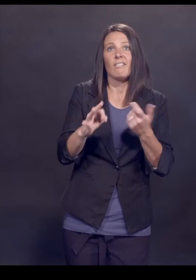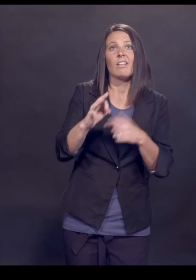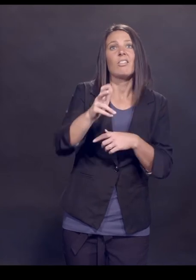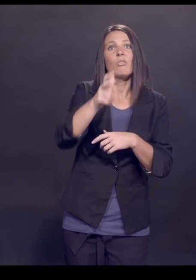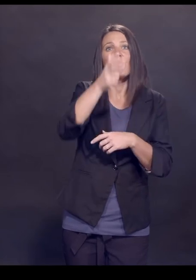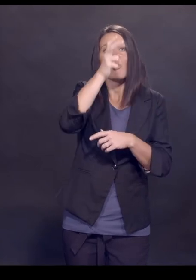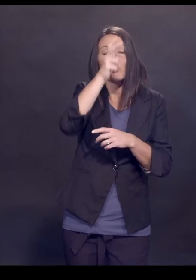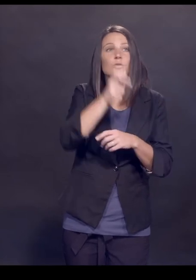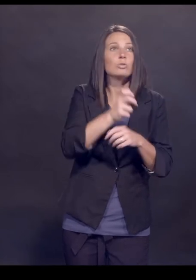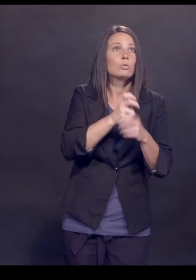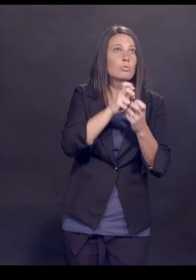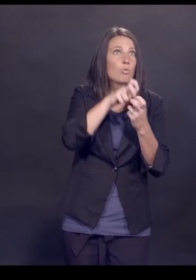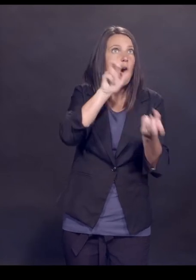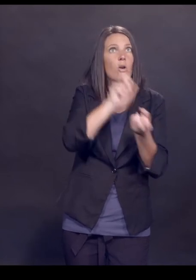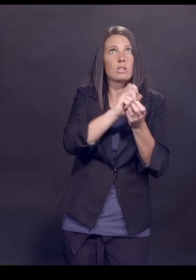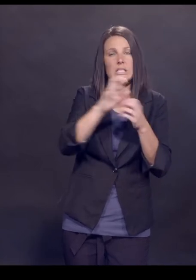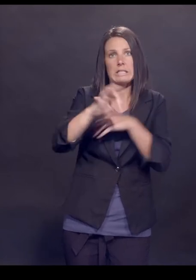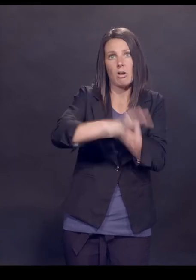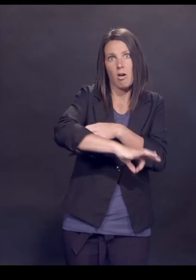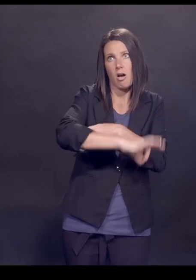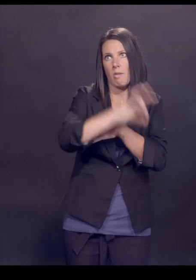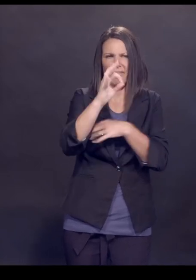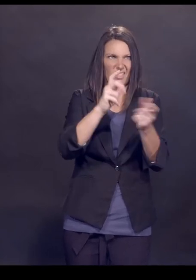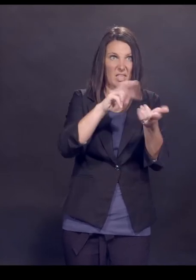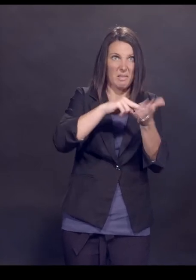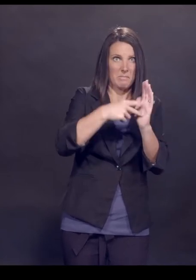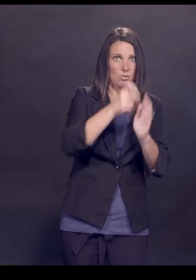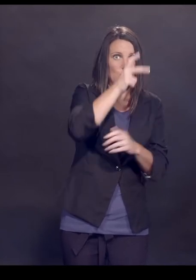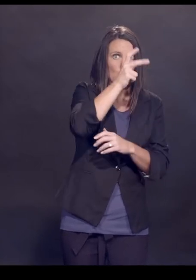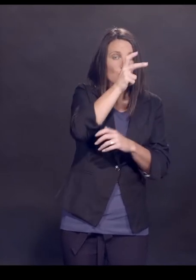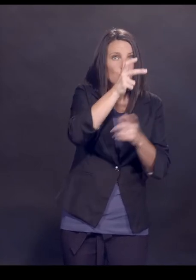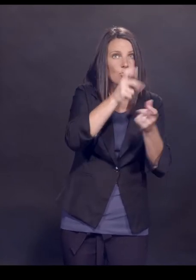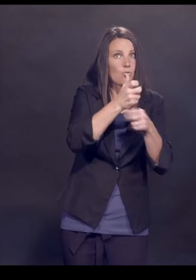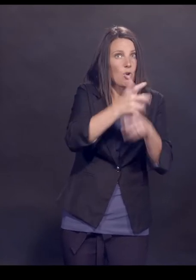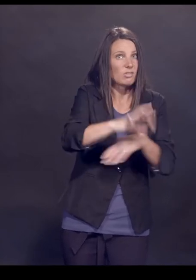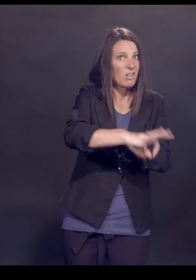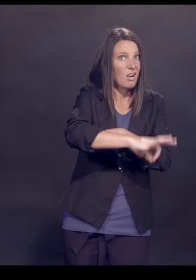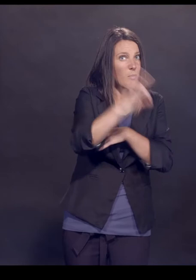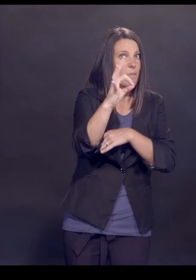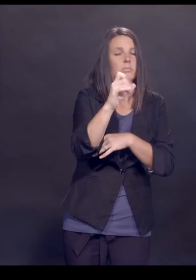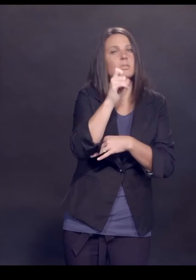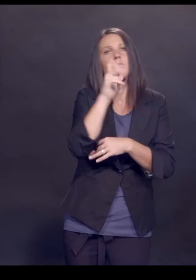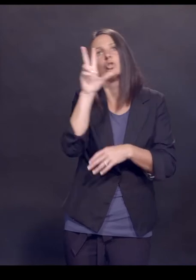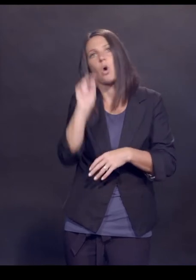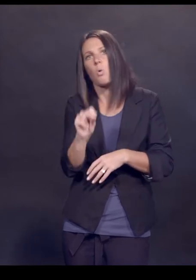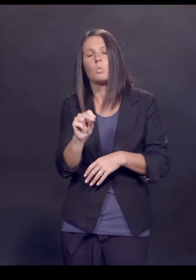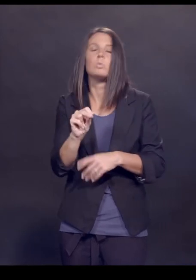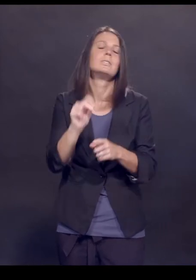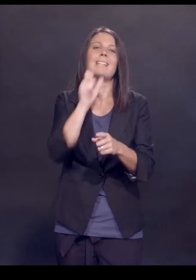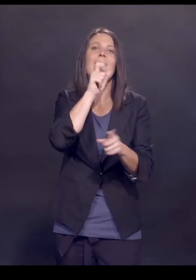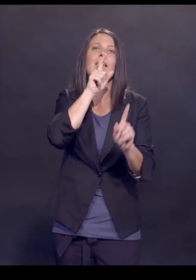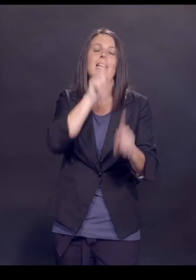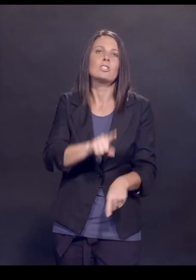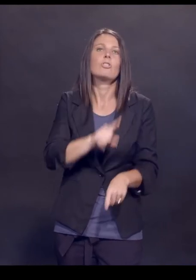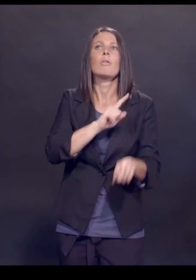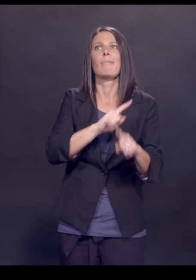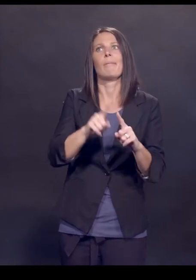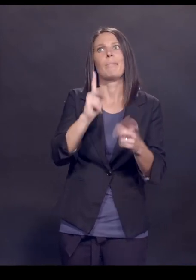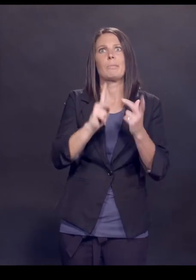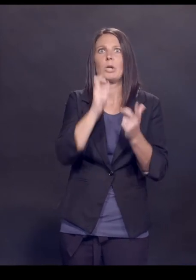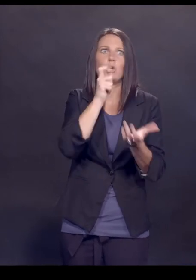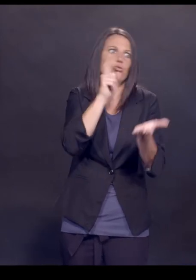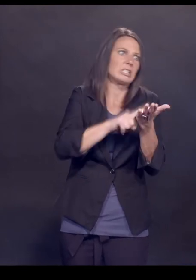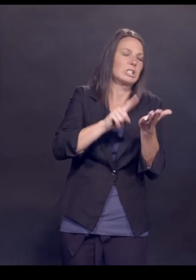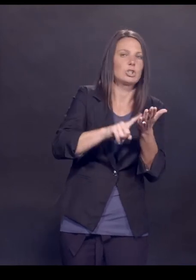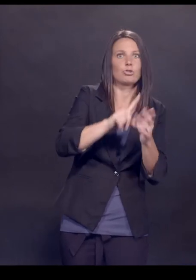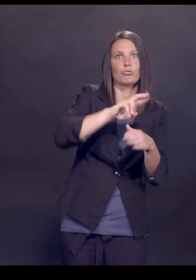crows, the sun comes up, is the rooster causing the sun to come up? No, is the answer to that question. I don't think that study's ever been done, but I'm going to go